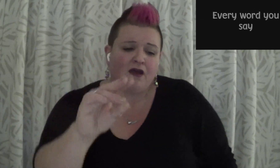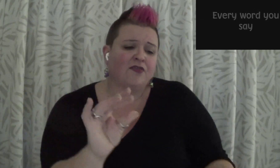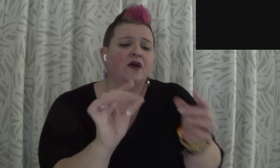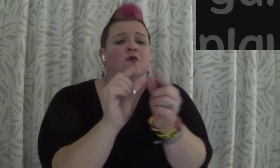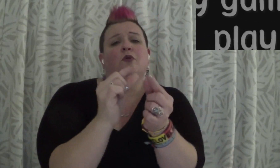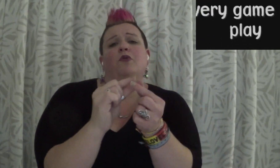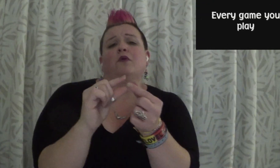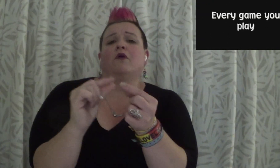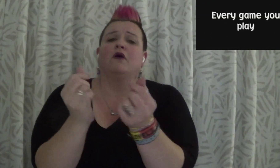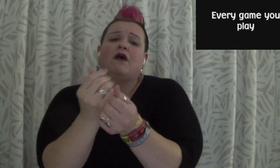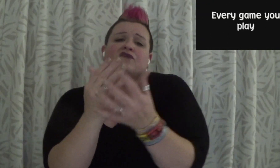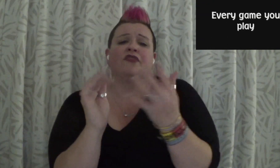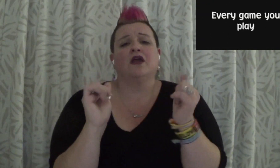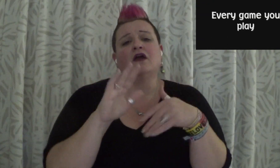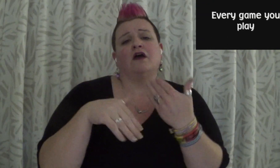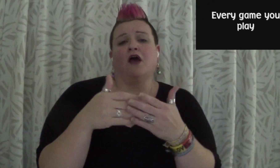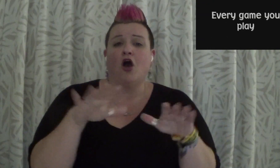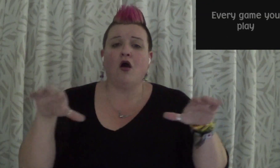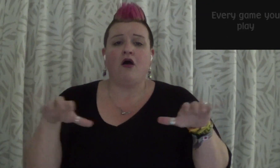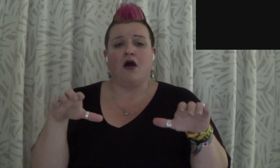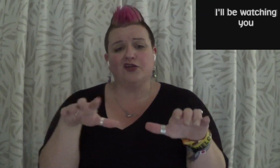you make,